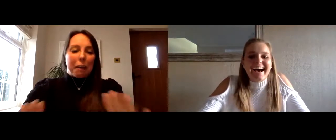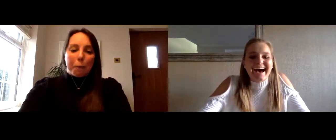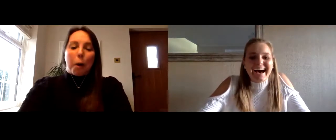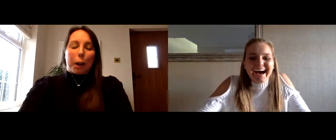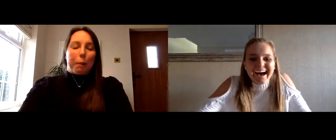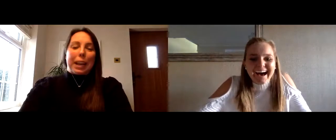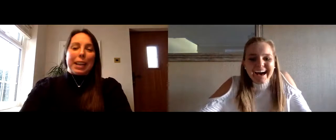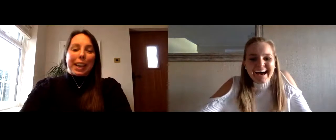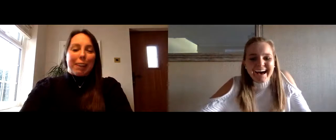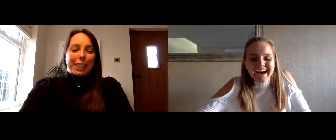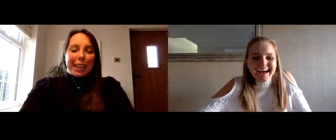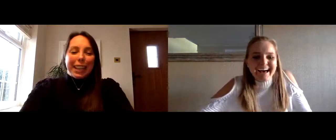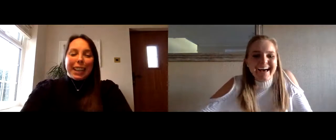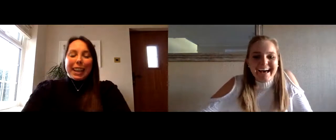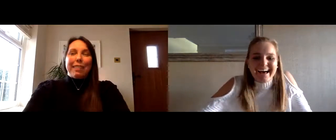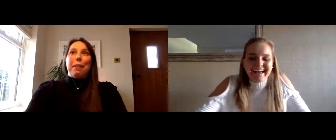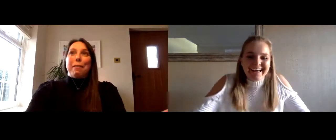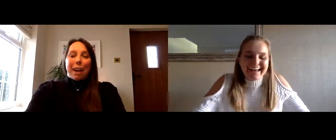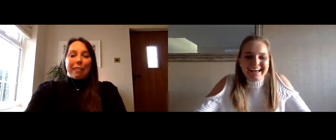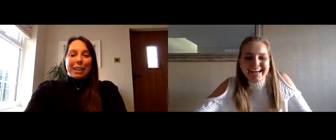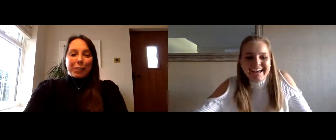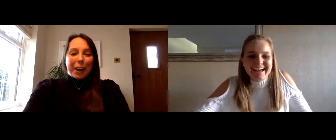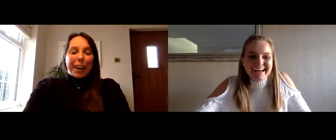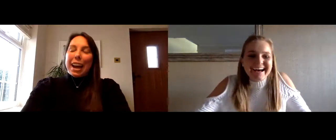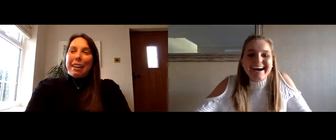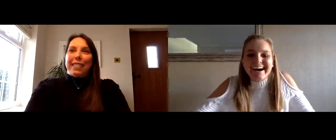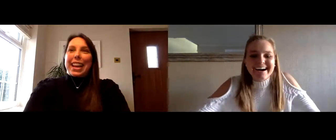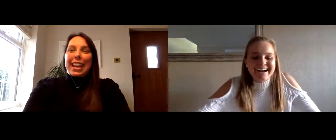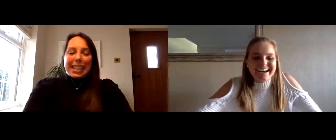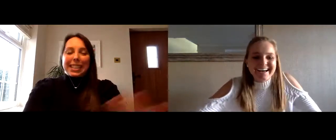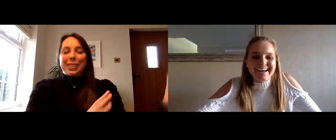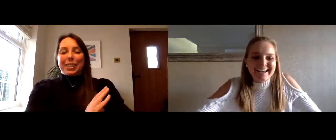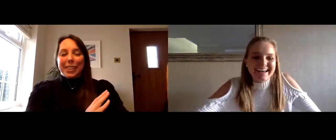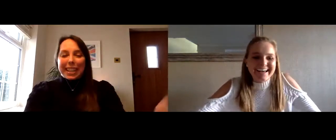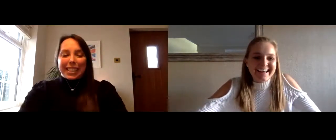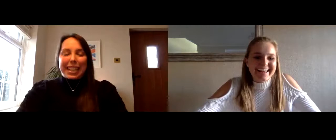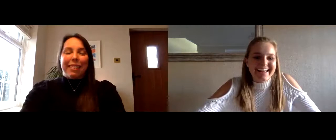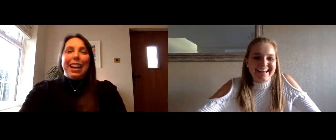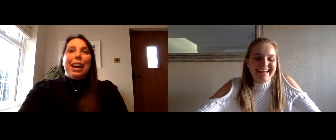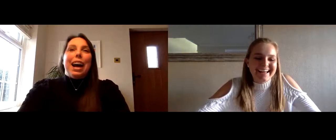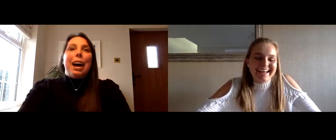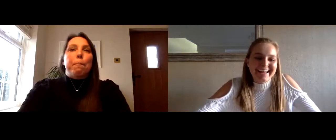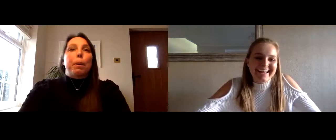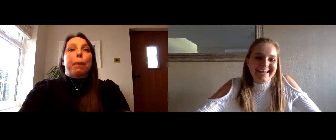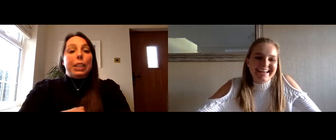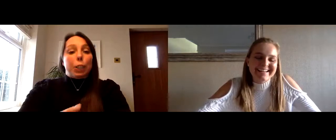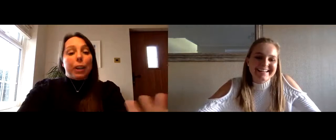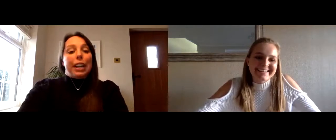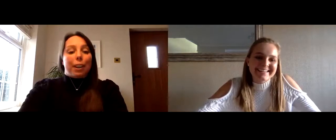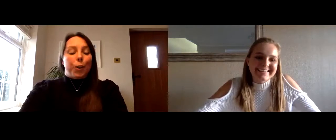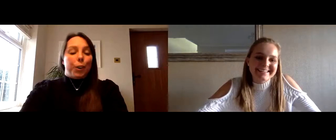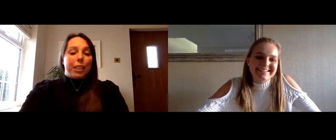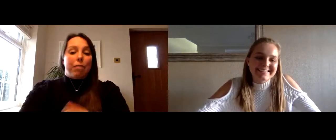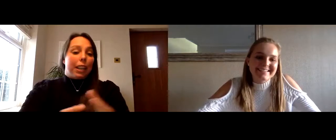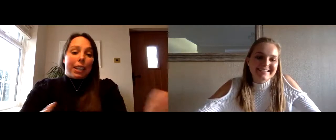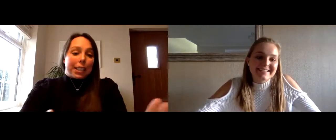that i am not going to be in an accountant even though i've married one um he deals with all that side of it um but by doing